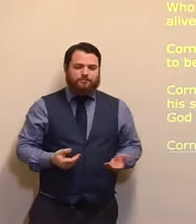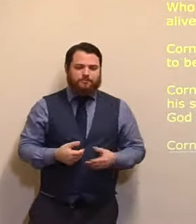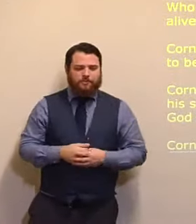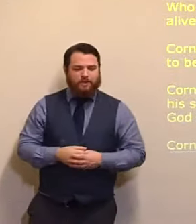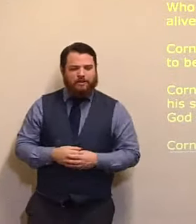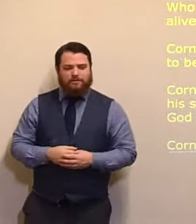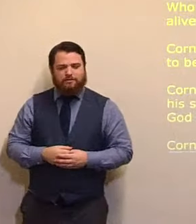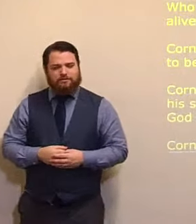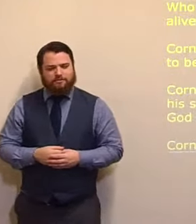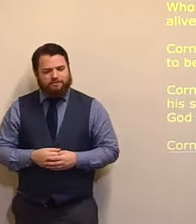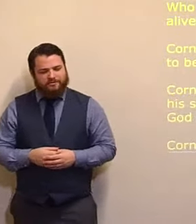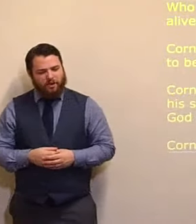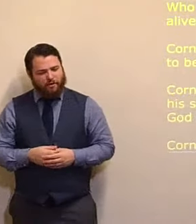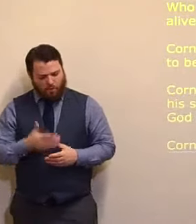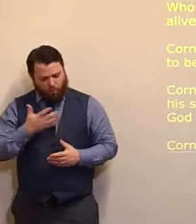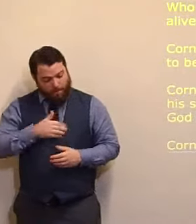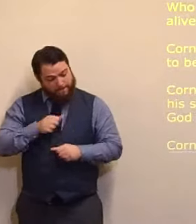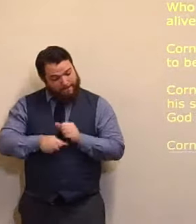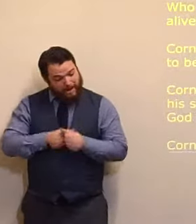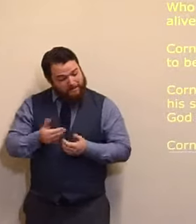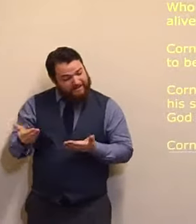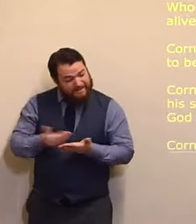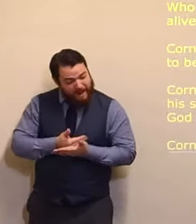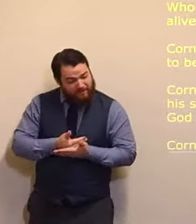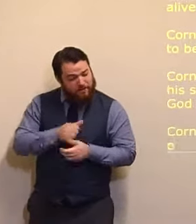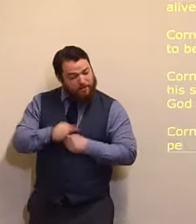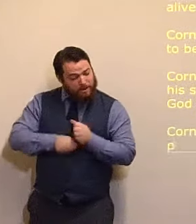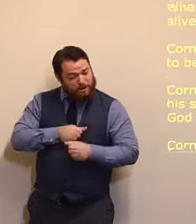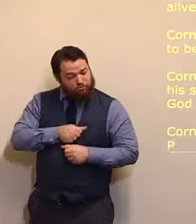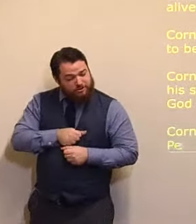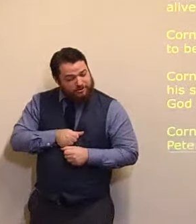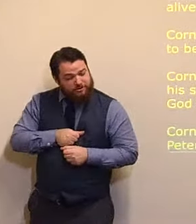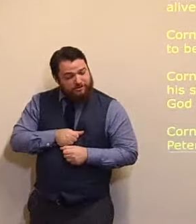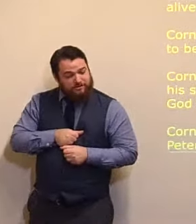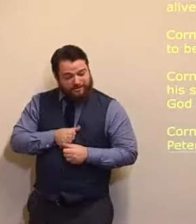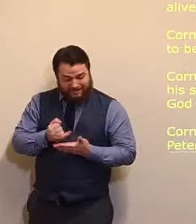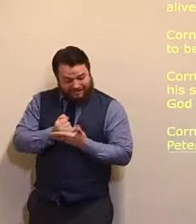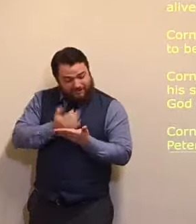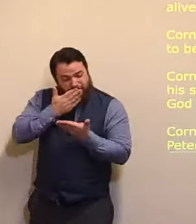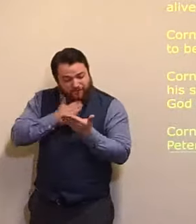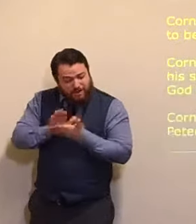right now. I want it now. If you want something, you find it now.